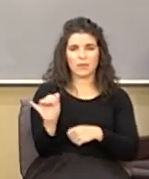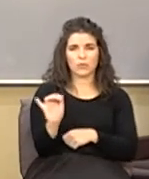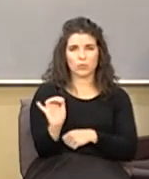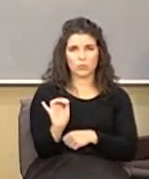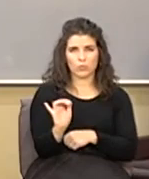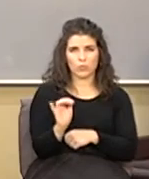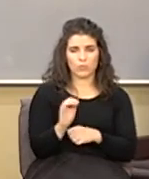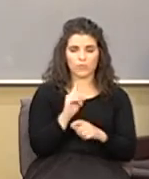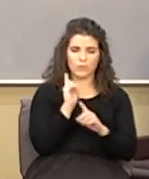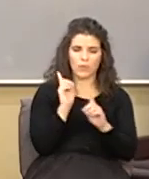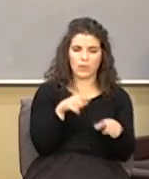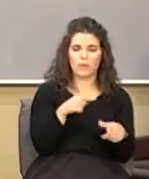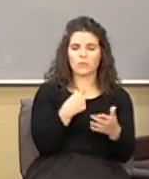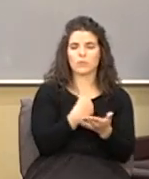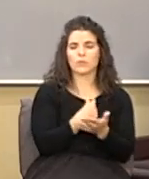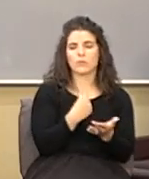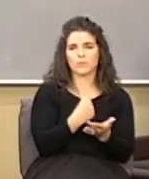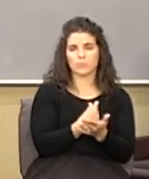the answers in the gospel